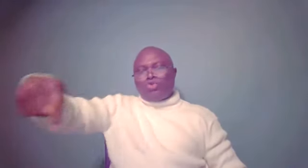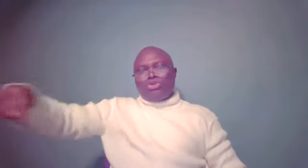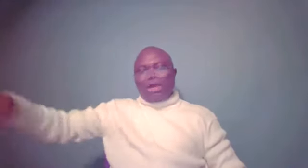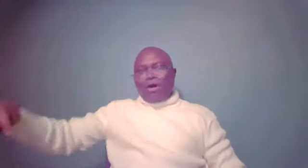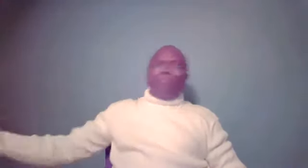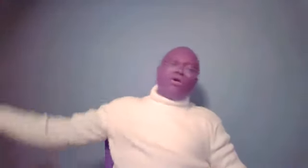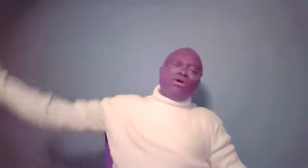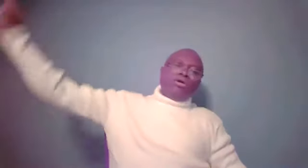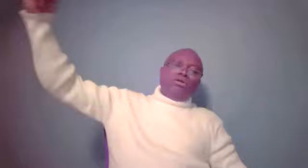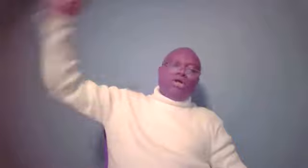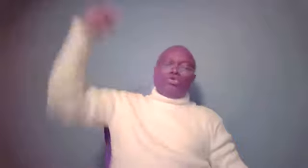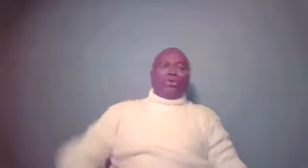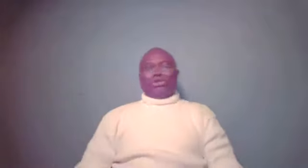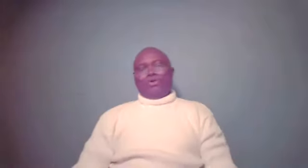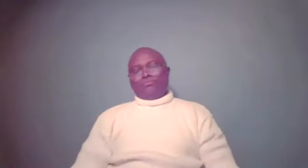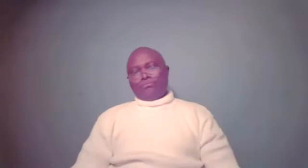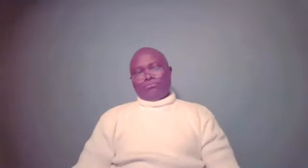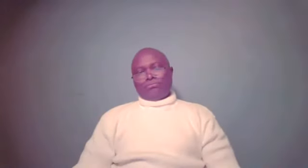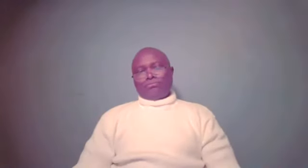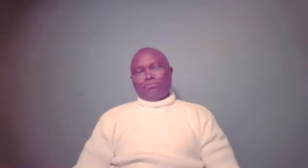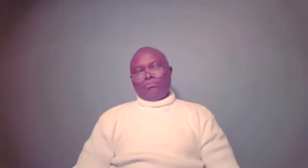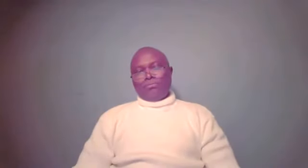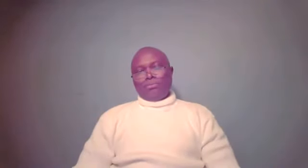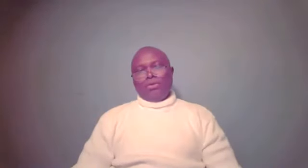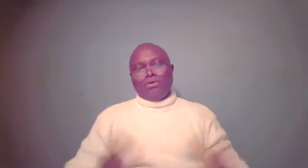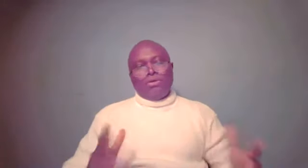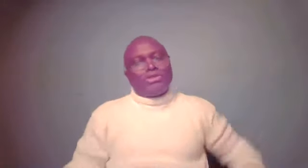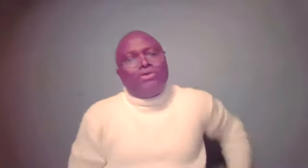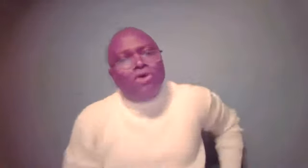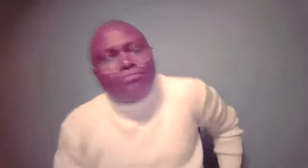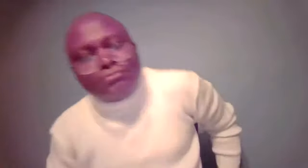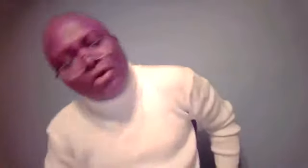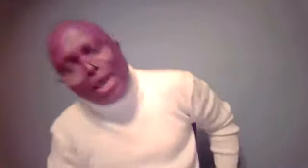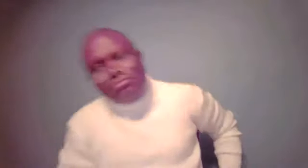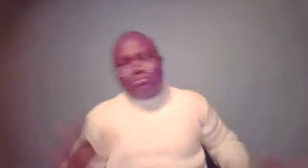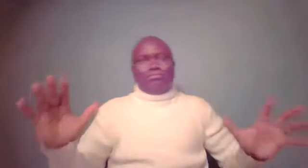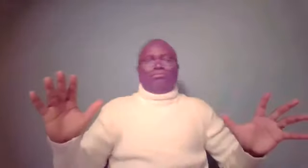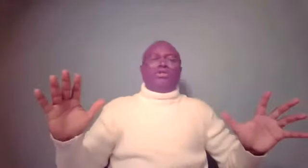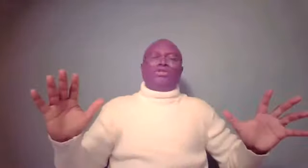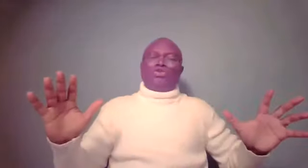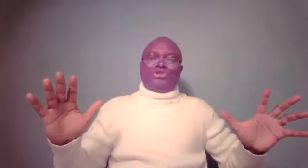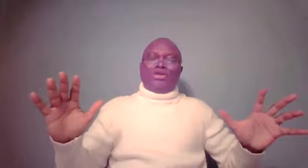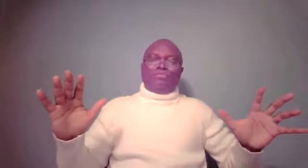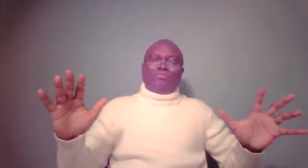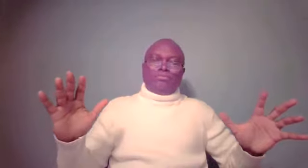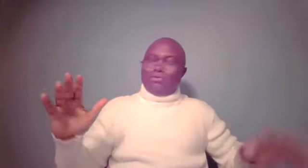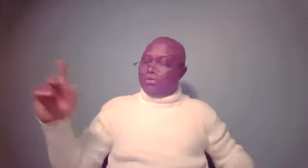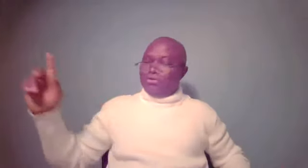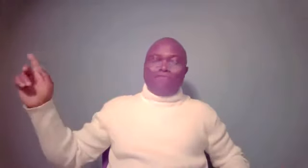to Jacob, not to Esau. He said, you know, okay, listen to me, Jacob. The